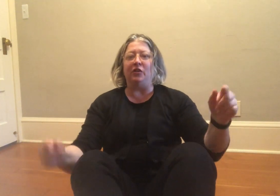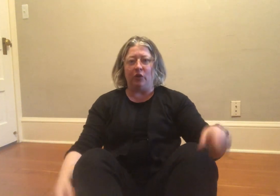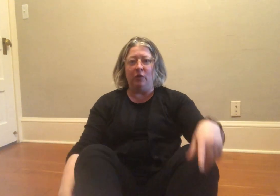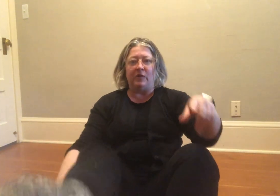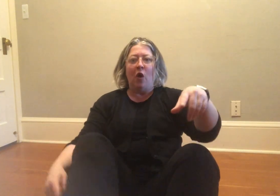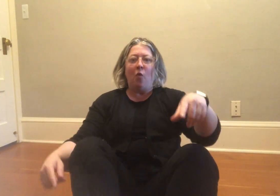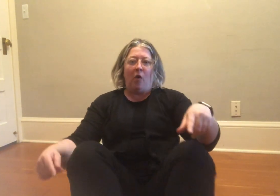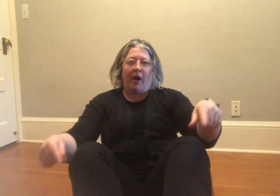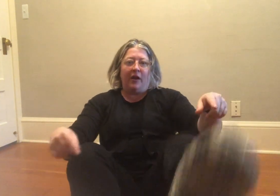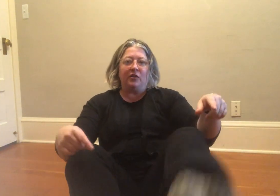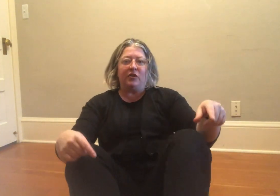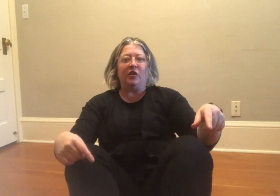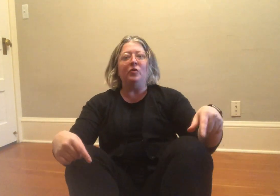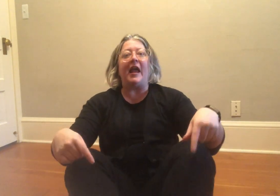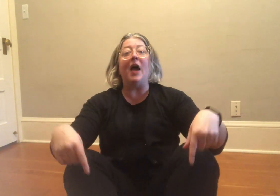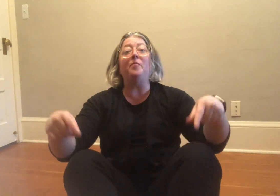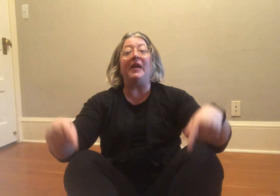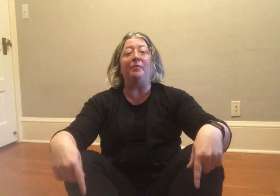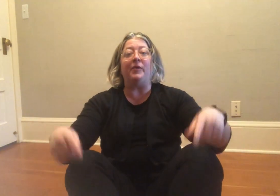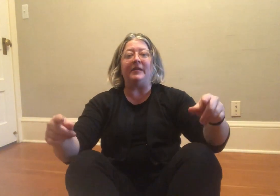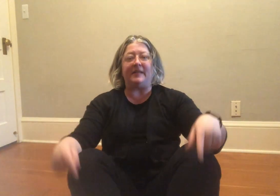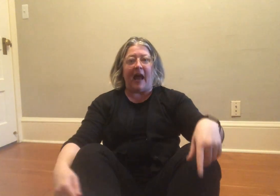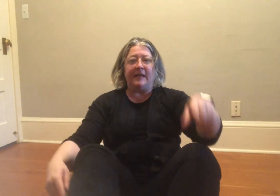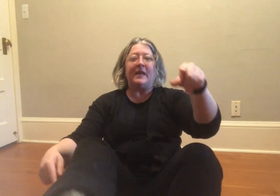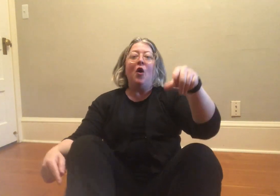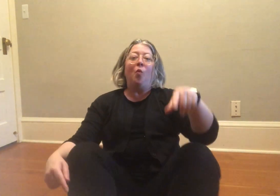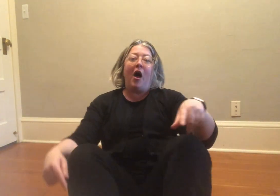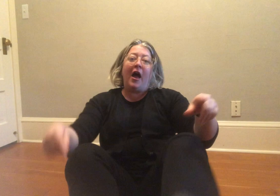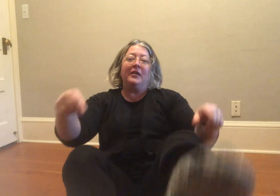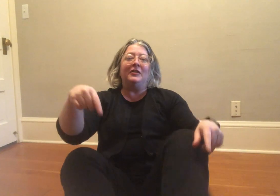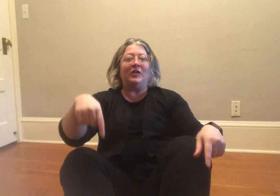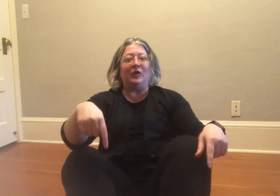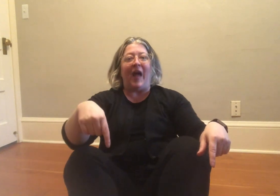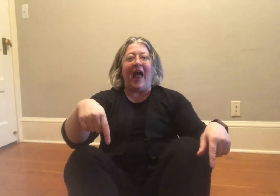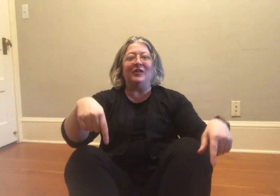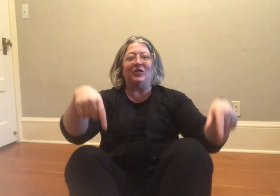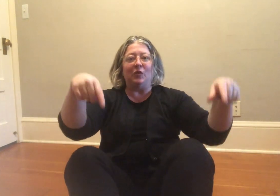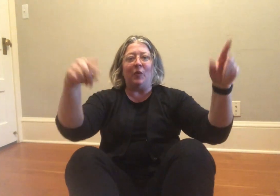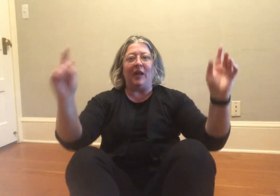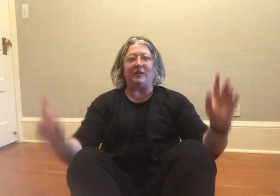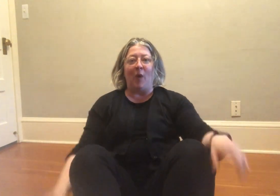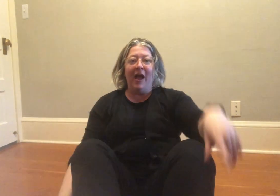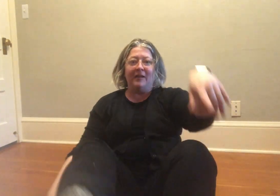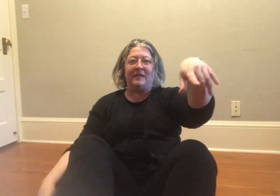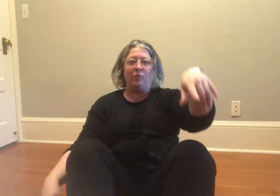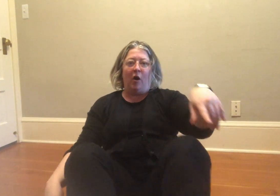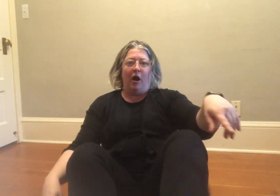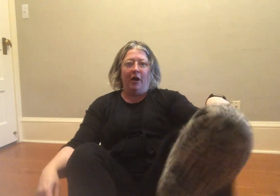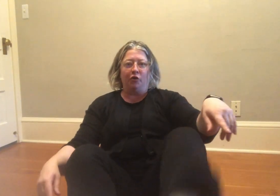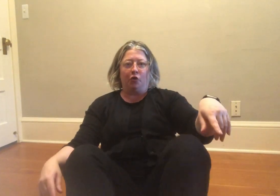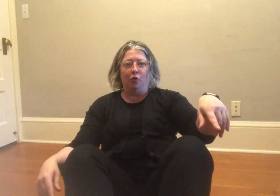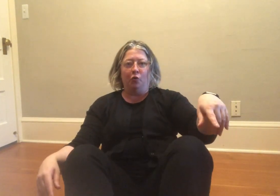twos. One, two, now be precise. One, two, and do it twice. One, two. Two.